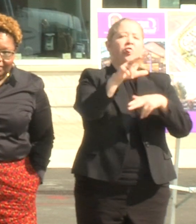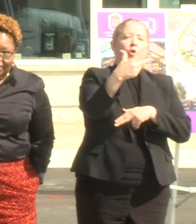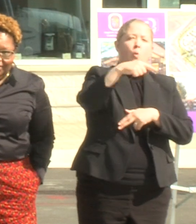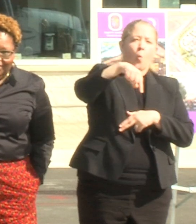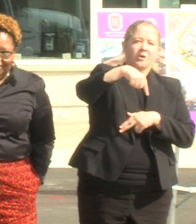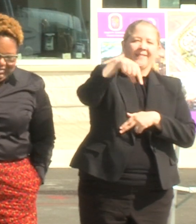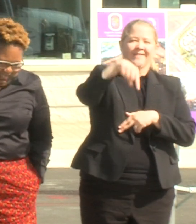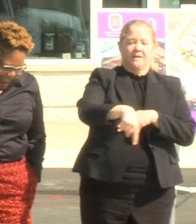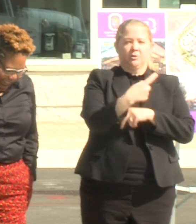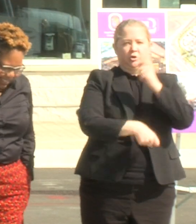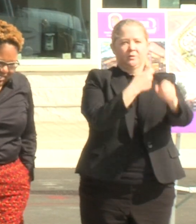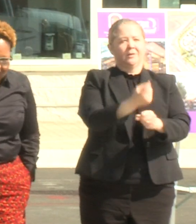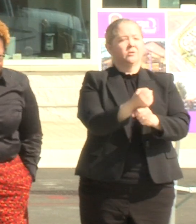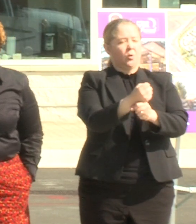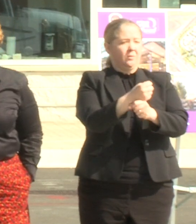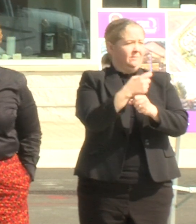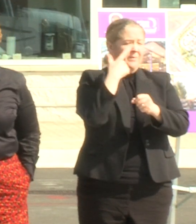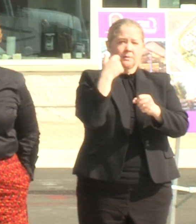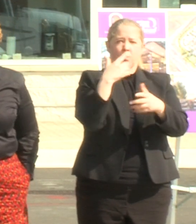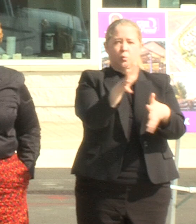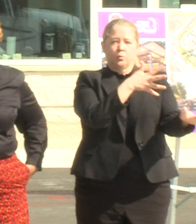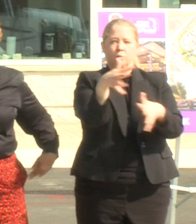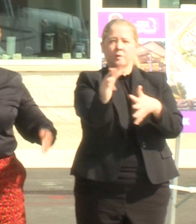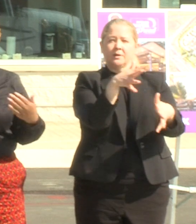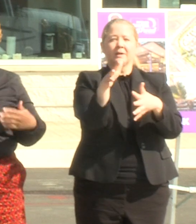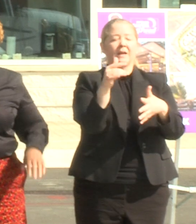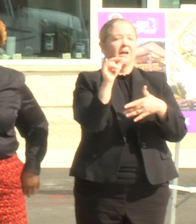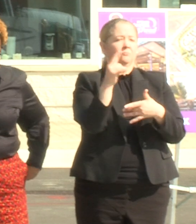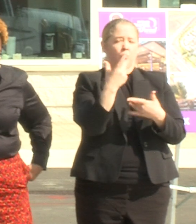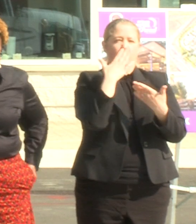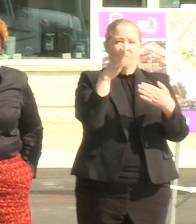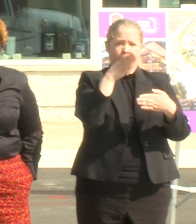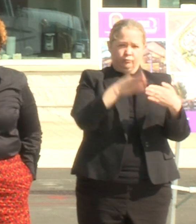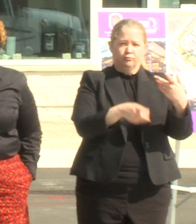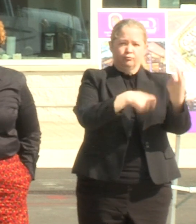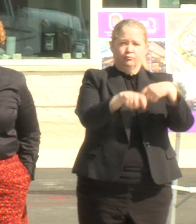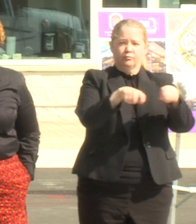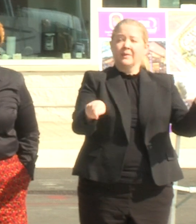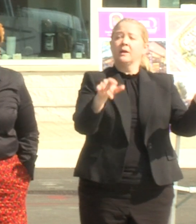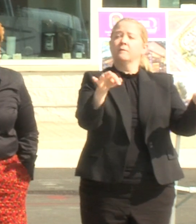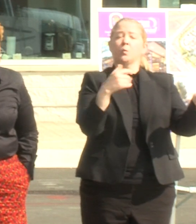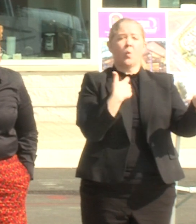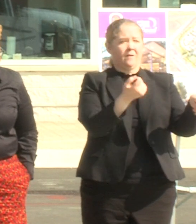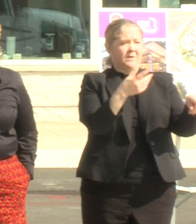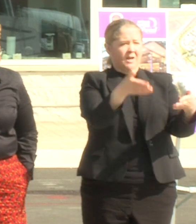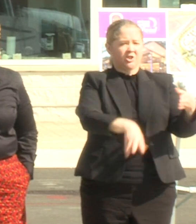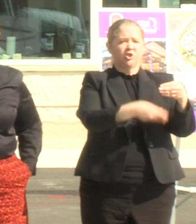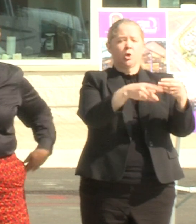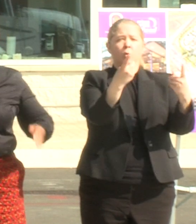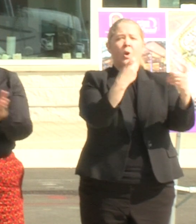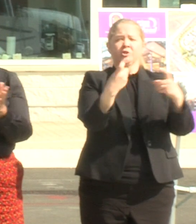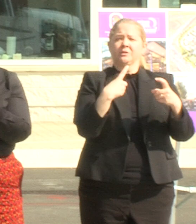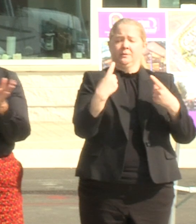in interest of the wind we're going to go ahead and conclude if you have any additional questions please feel free to come up i want to thank the members of this community who are here with us as